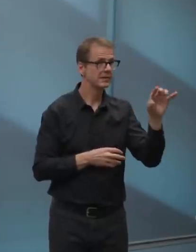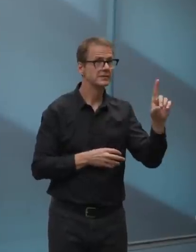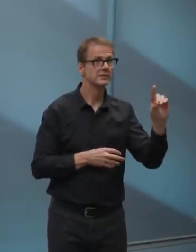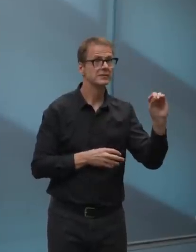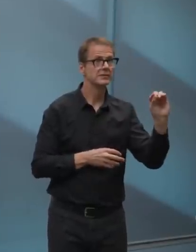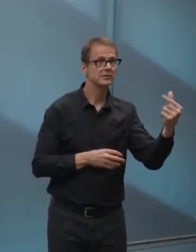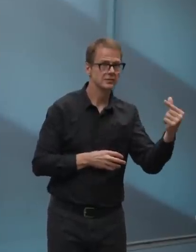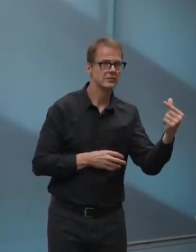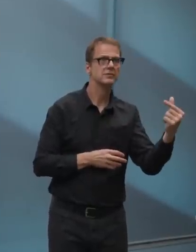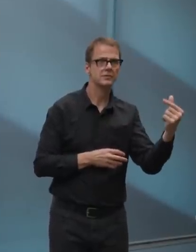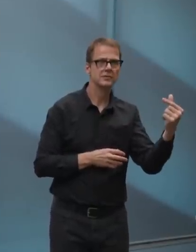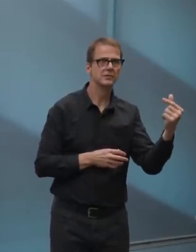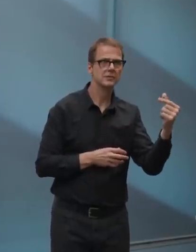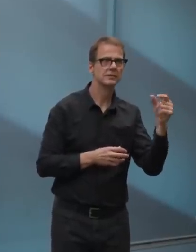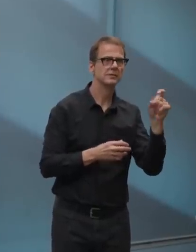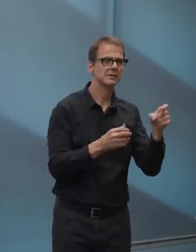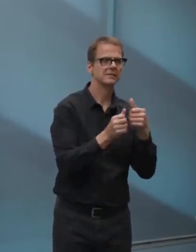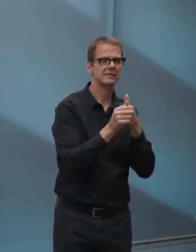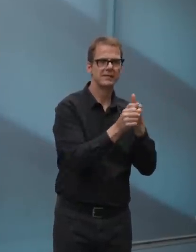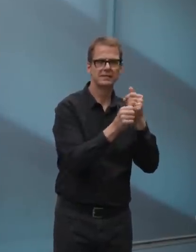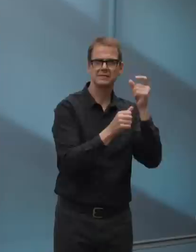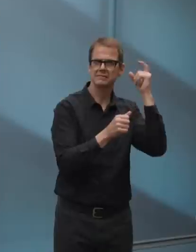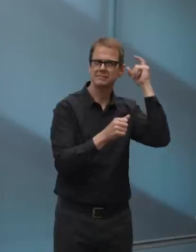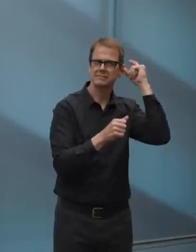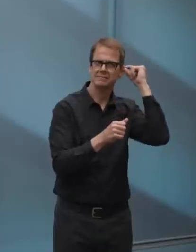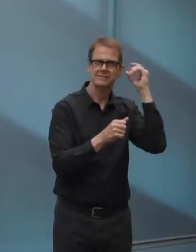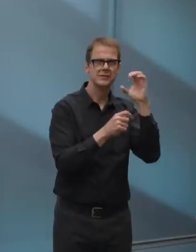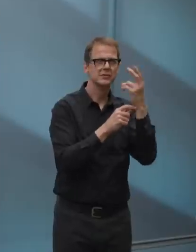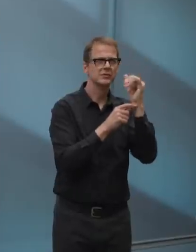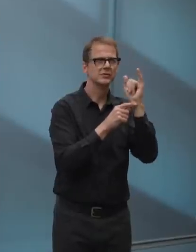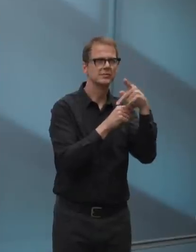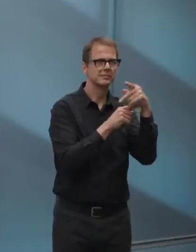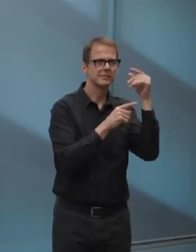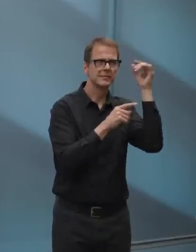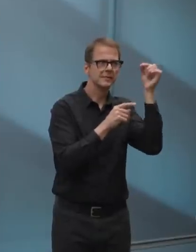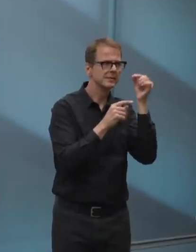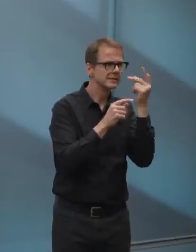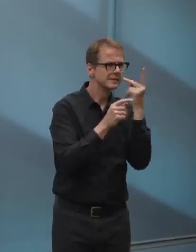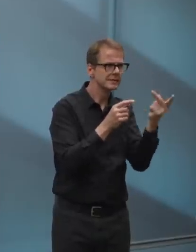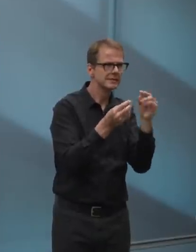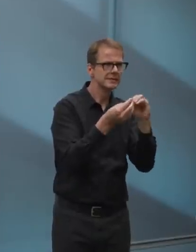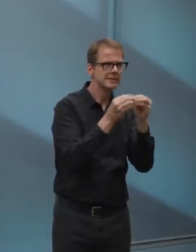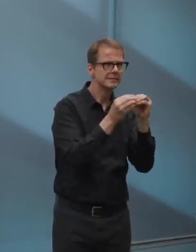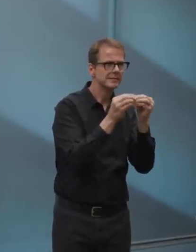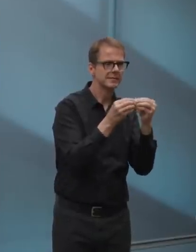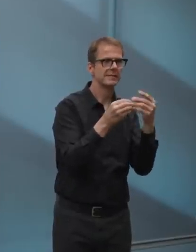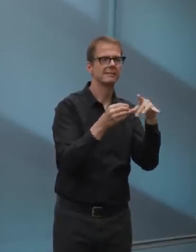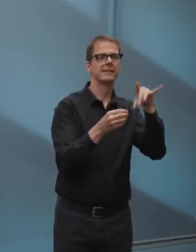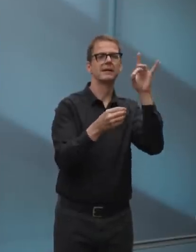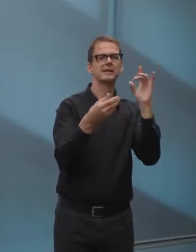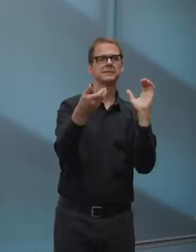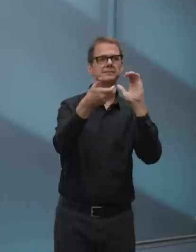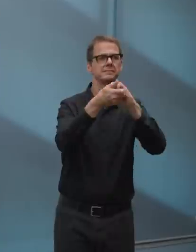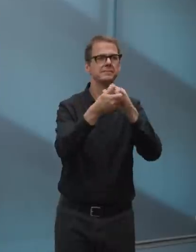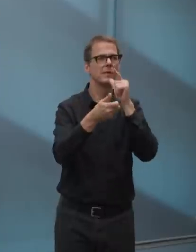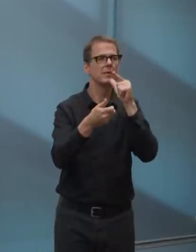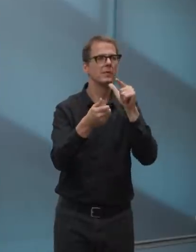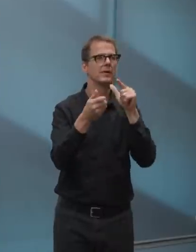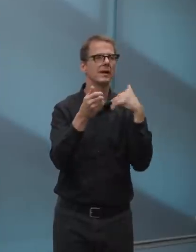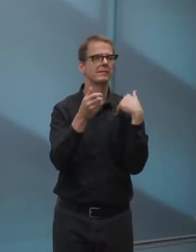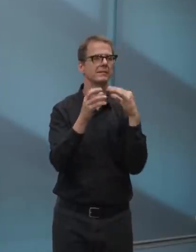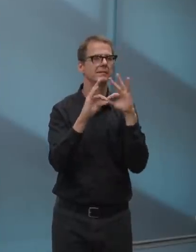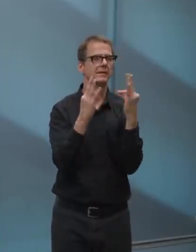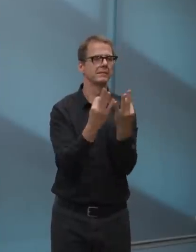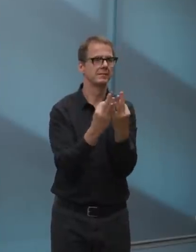The intake of healthy cats will be addressed in the second phase of the center's reopening, which we don't have a date yet for that. We also